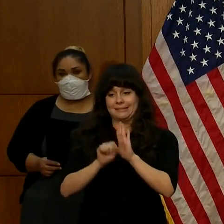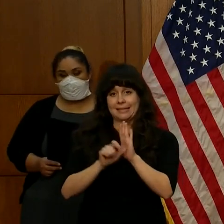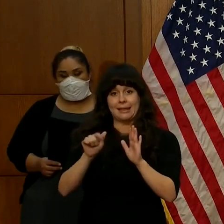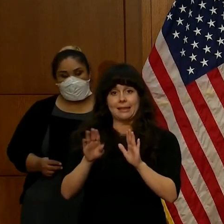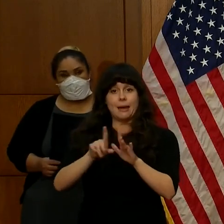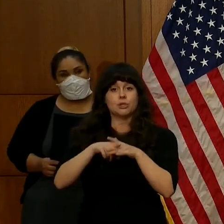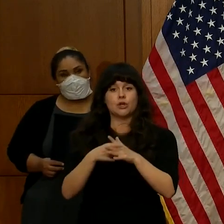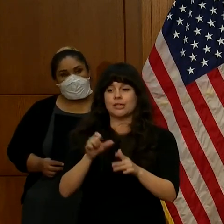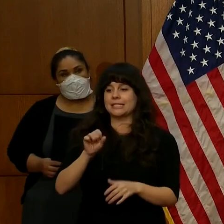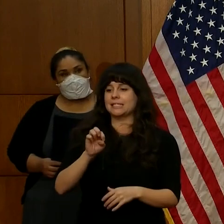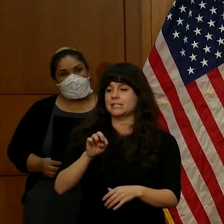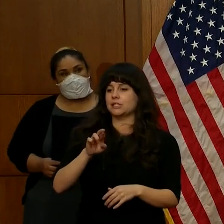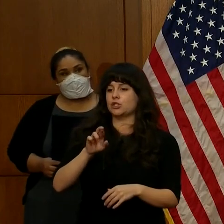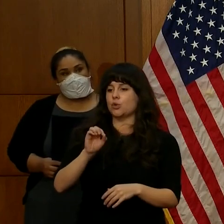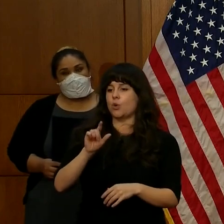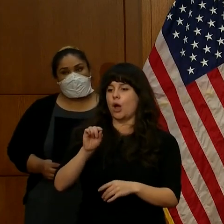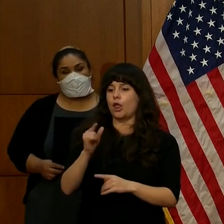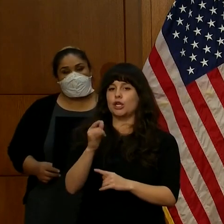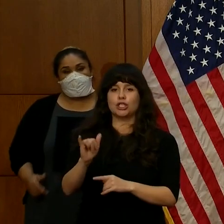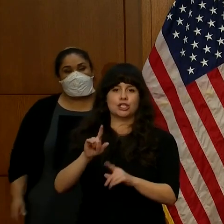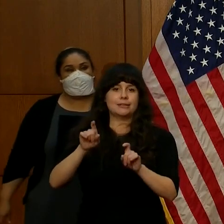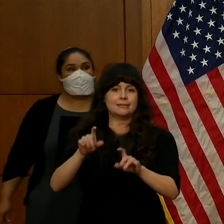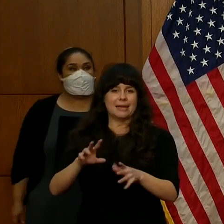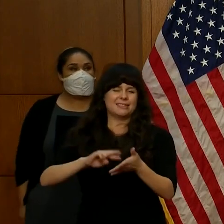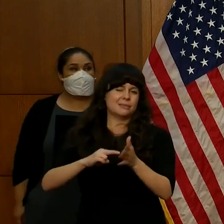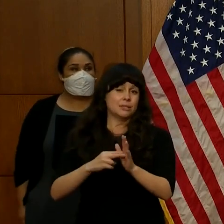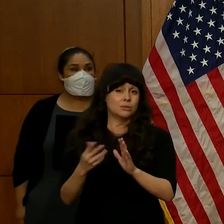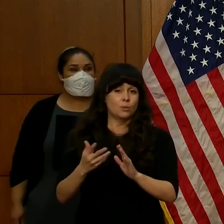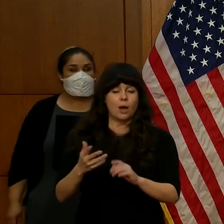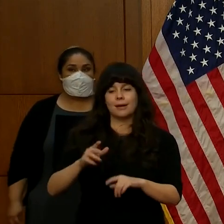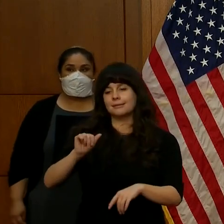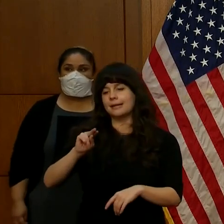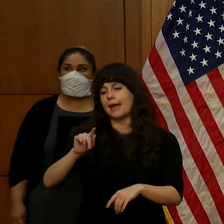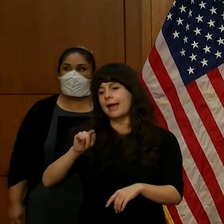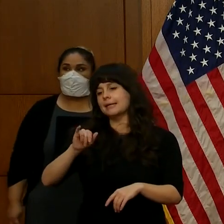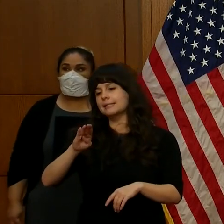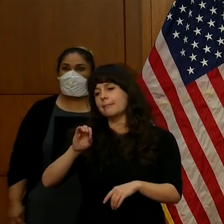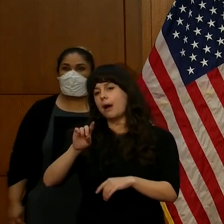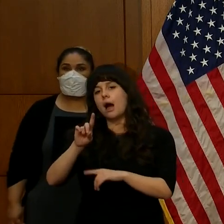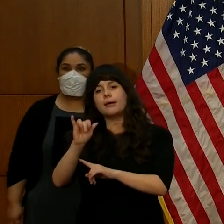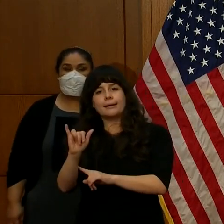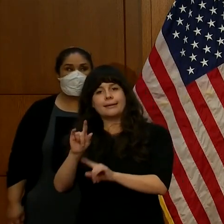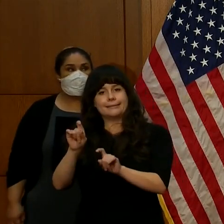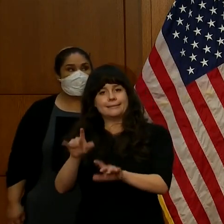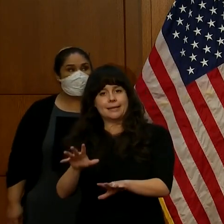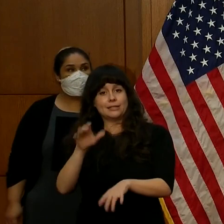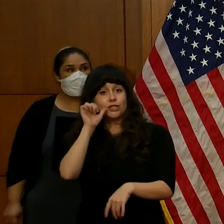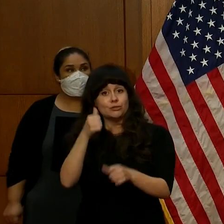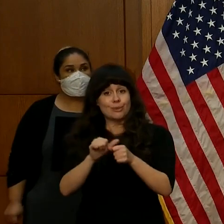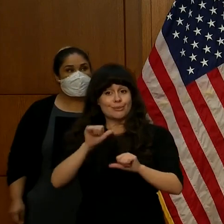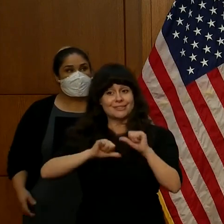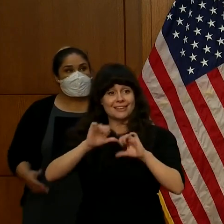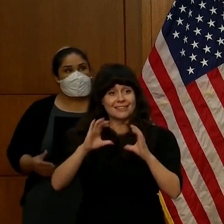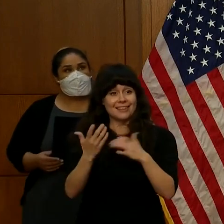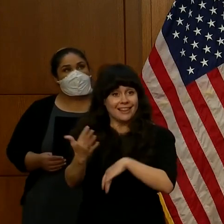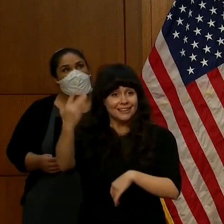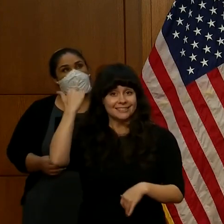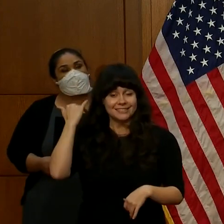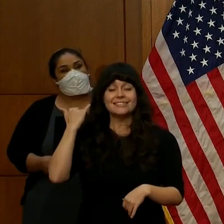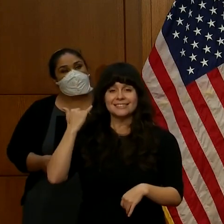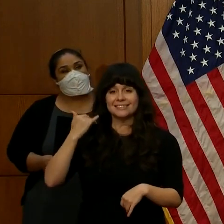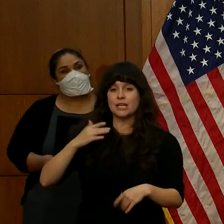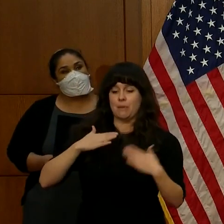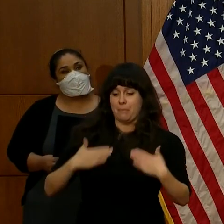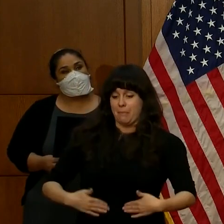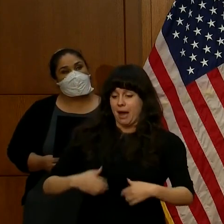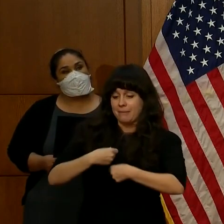also called antibody testing. As you recall from science class, the body produces antibodies to fight off such